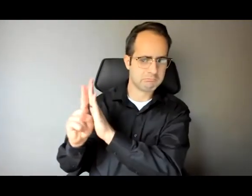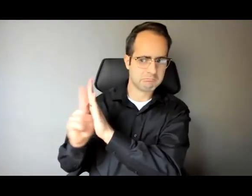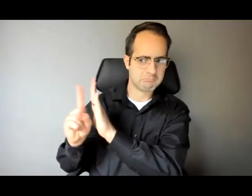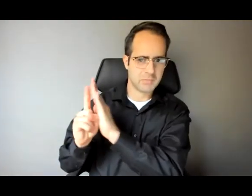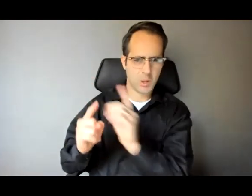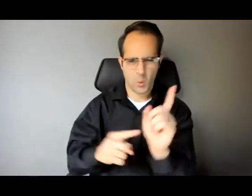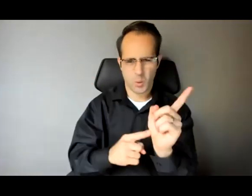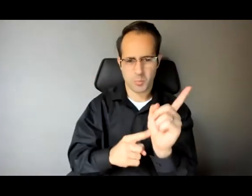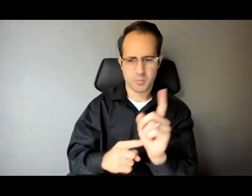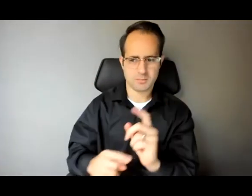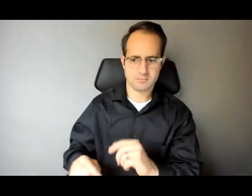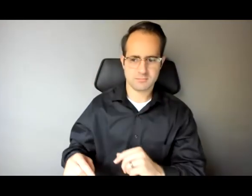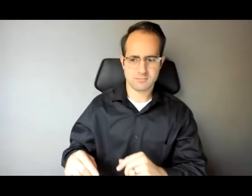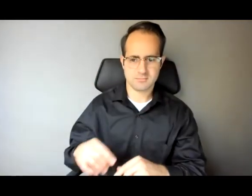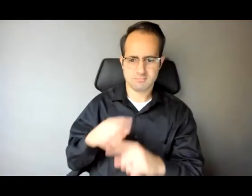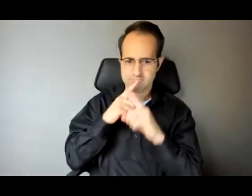second.